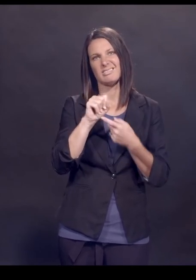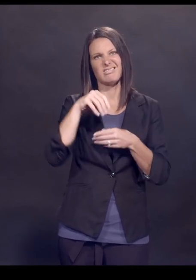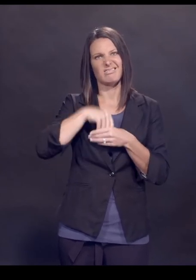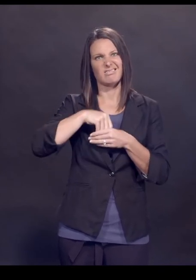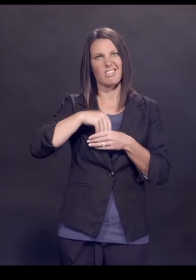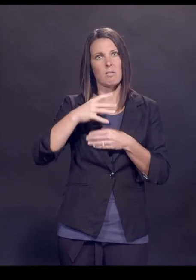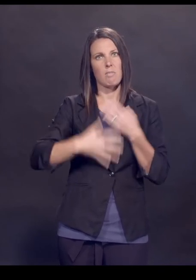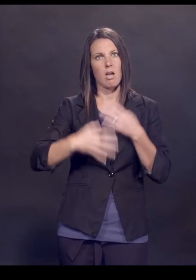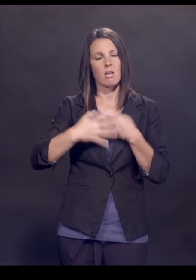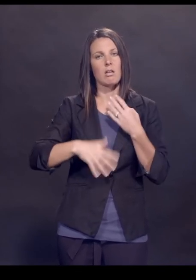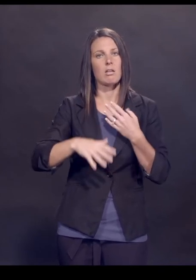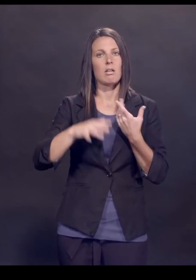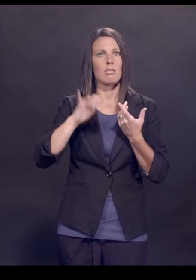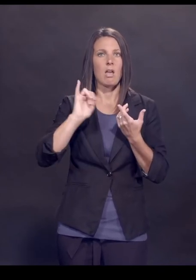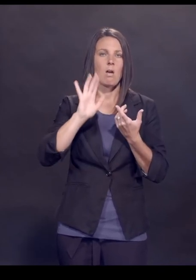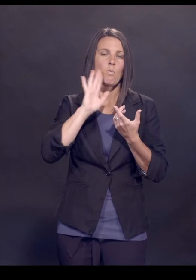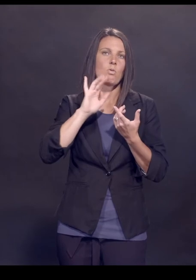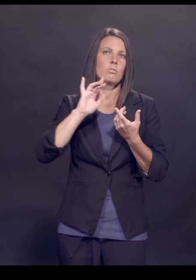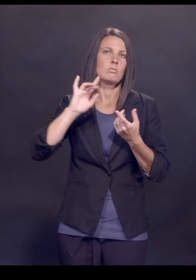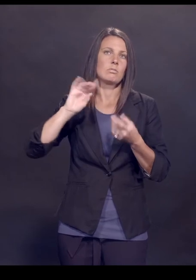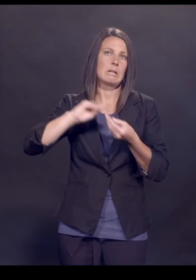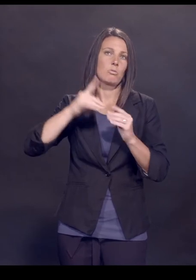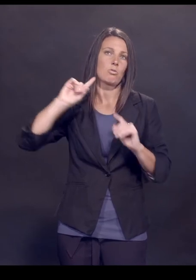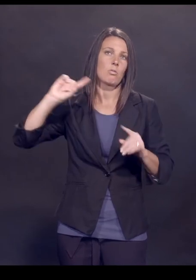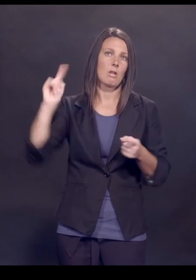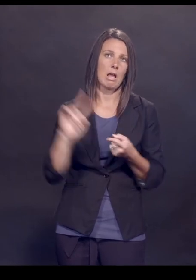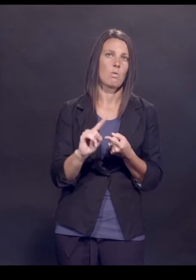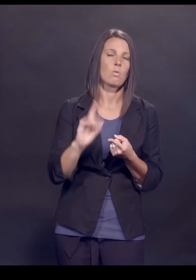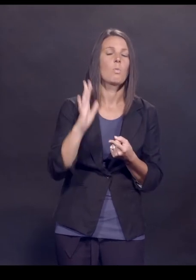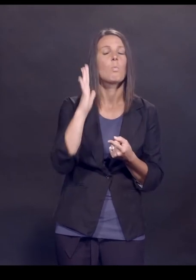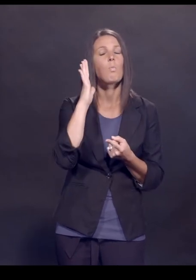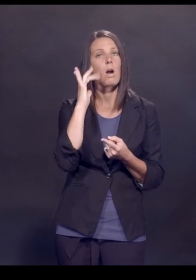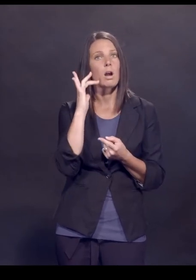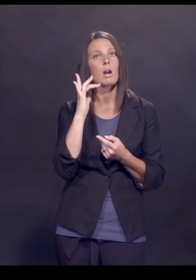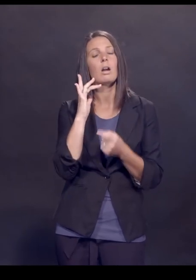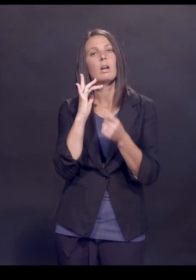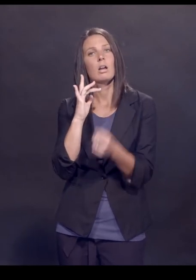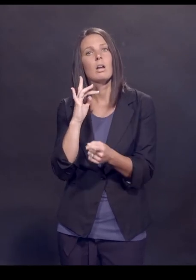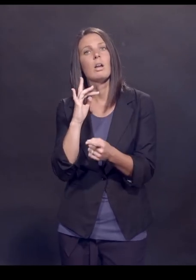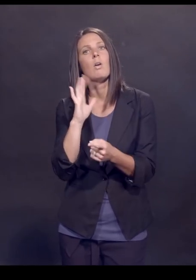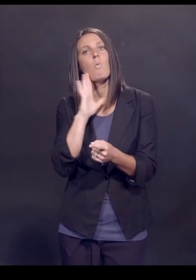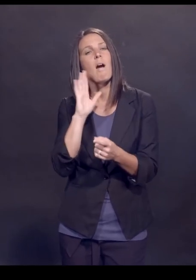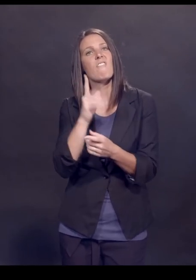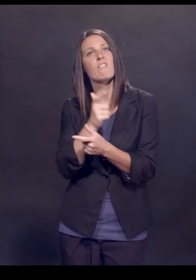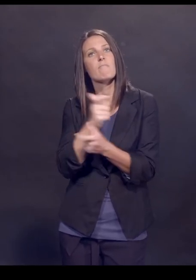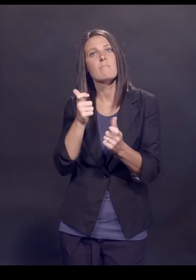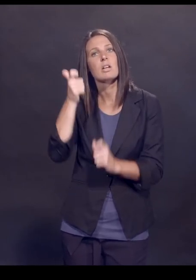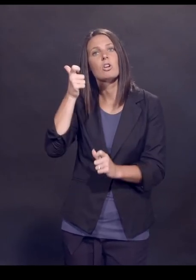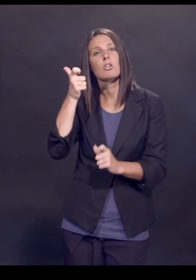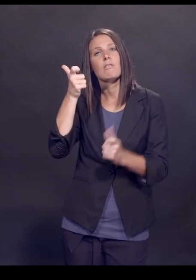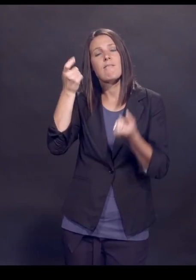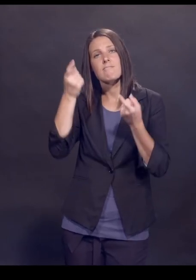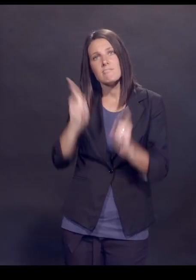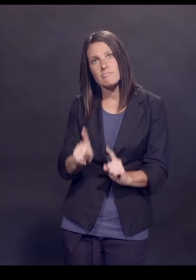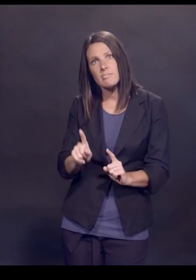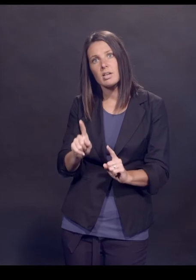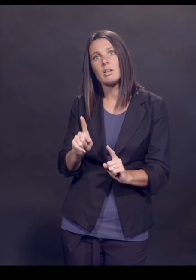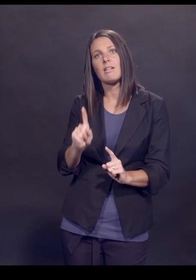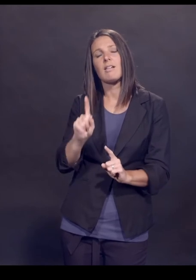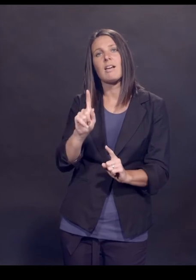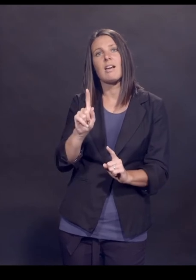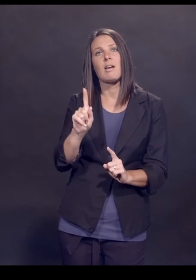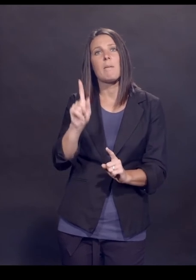bloodstream, will decline. That has to happen. In addition, and because of that, there will be a greater incidence over time in